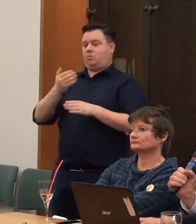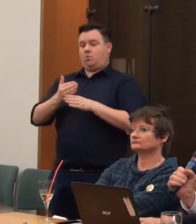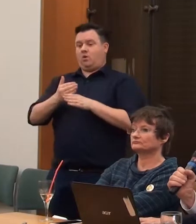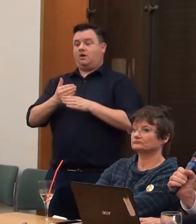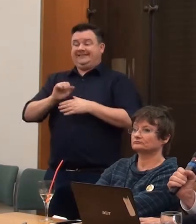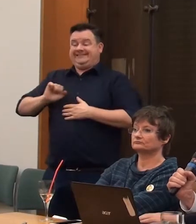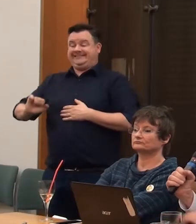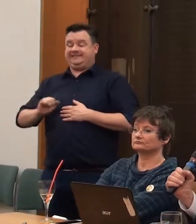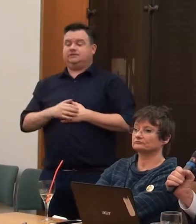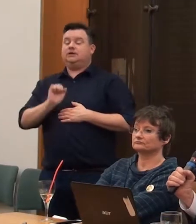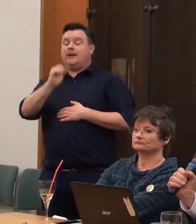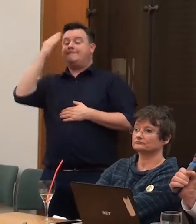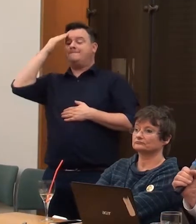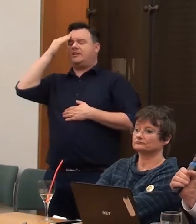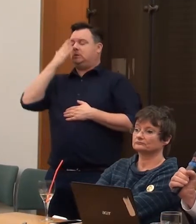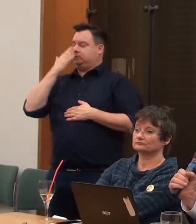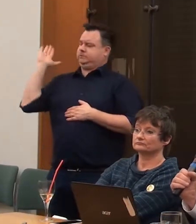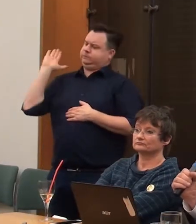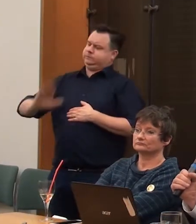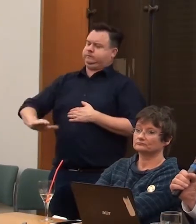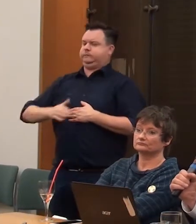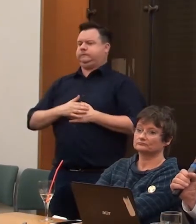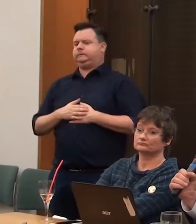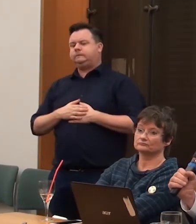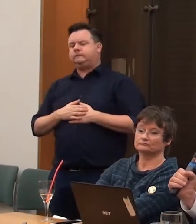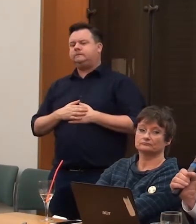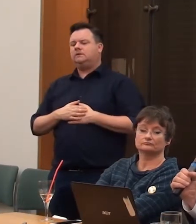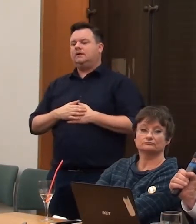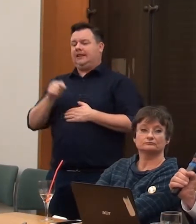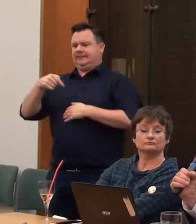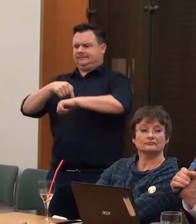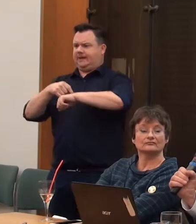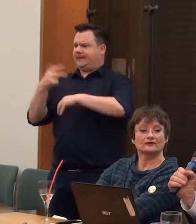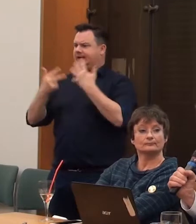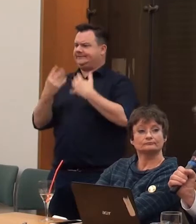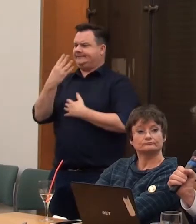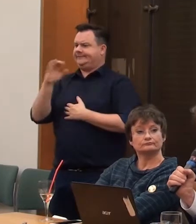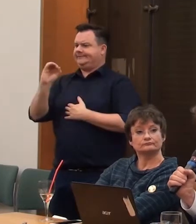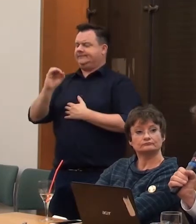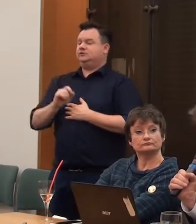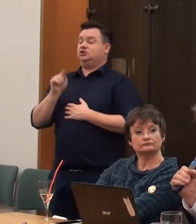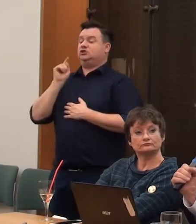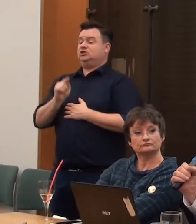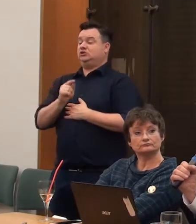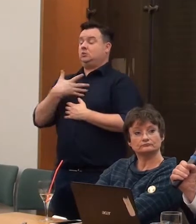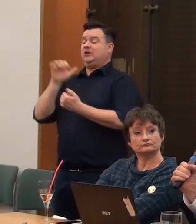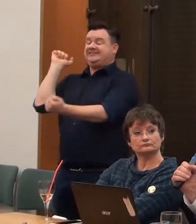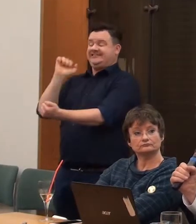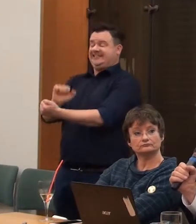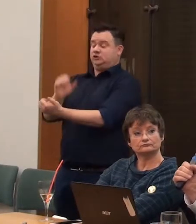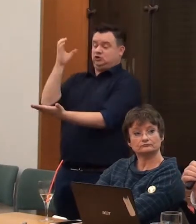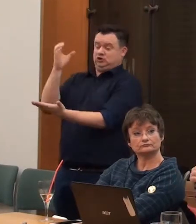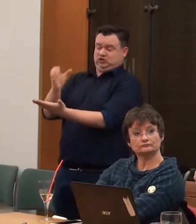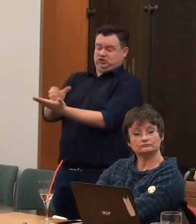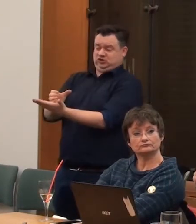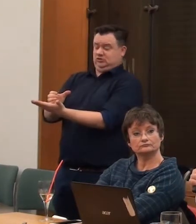her mother was so ashamed of all of this immorality in the 1890s that she sectioned her. And she